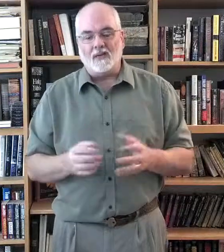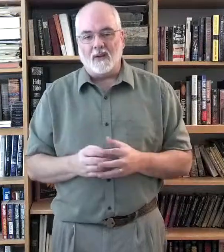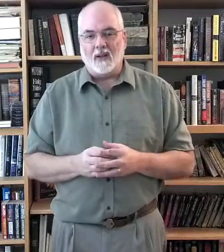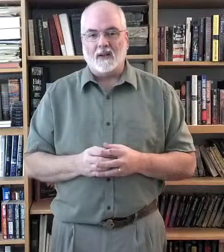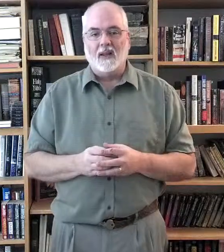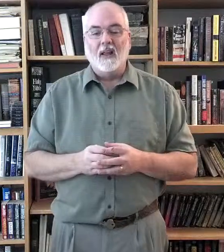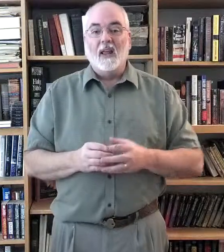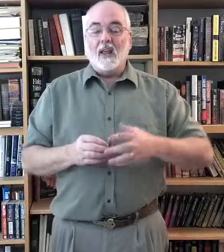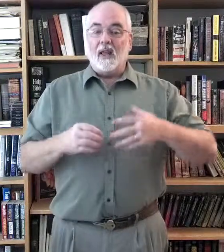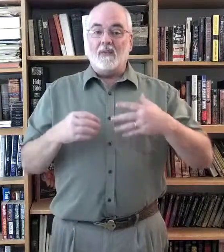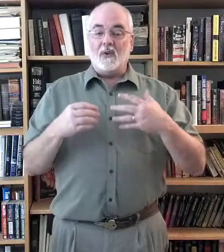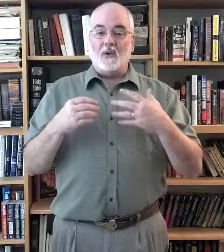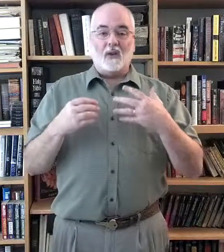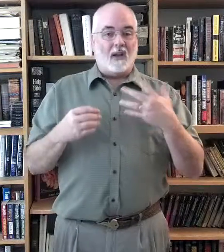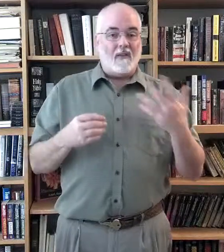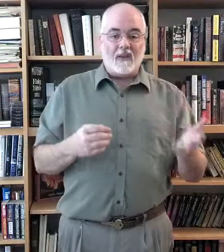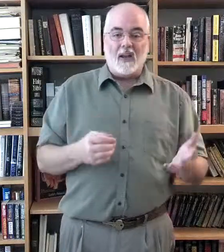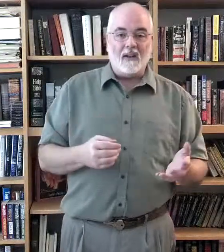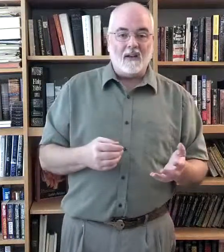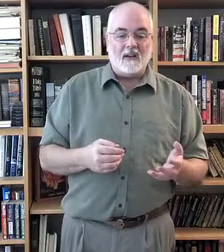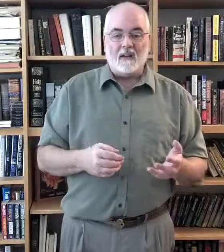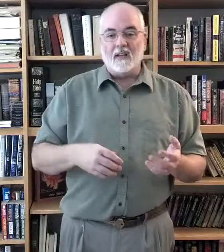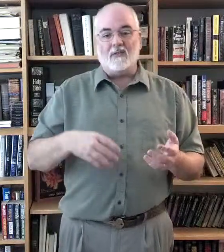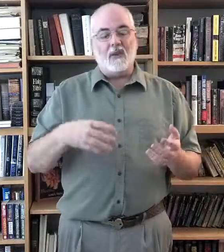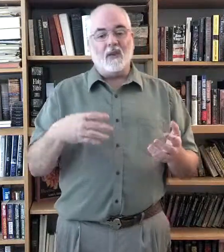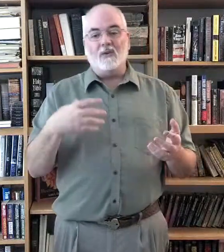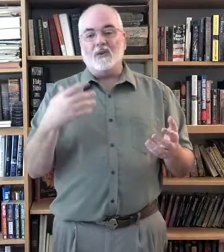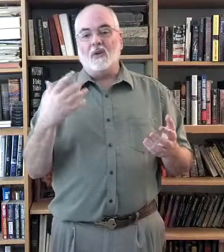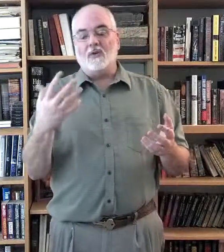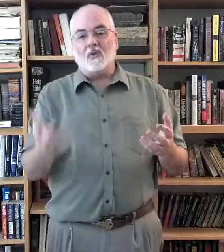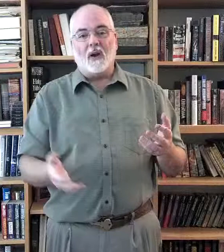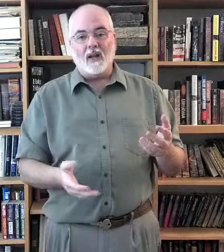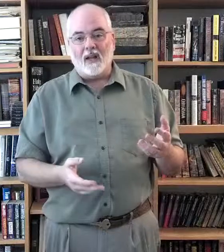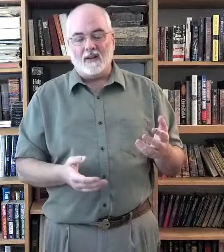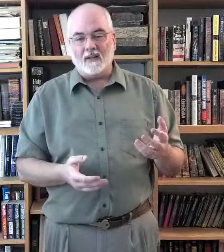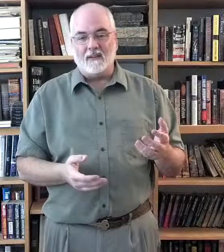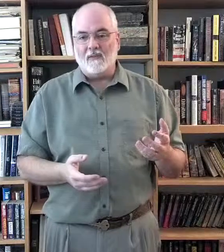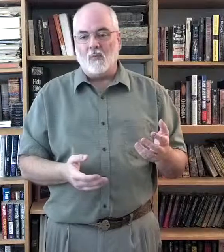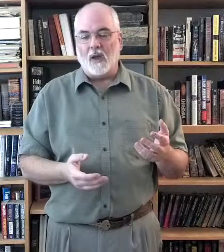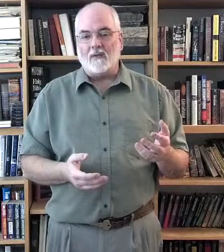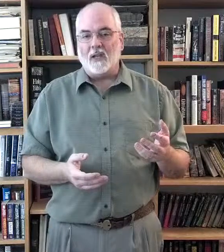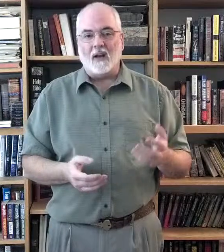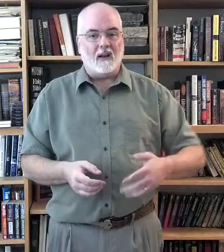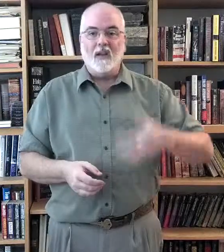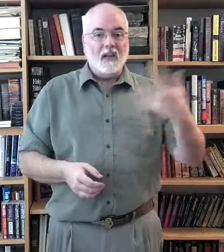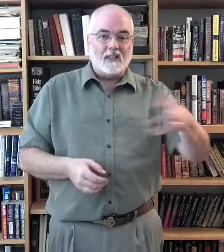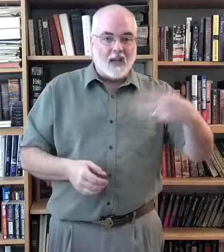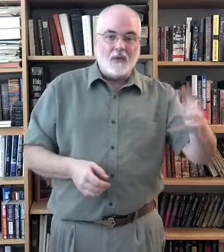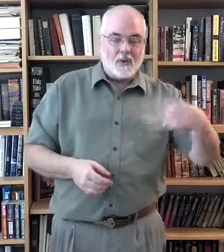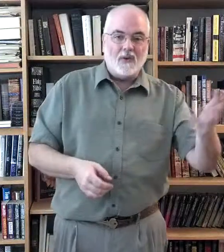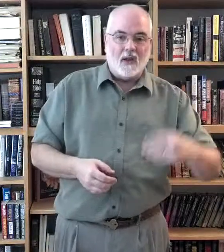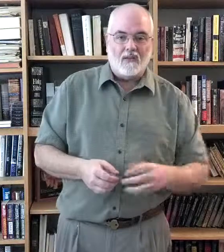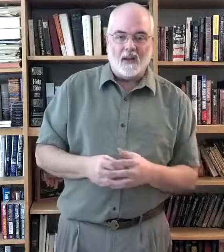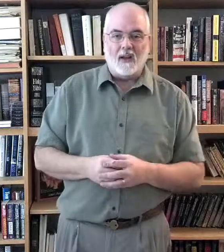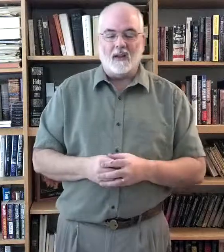fine. If you're left-handed, this video shows the right-handed way of signing. Sign with your left hand.